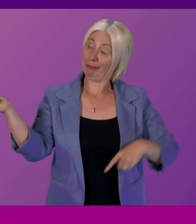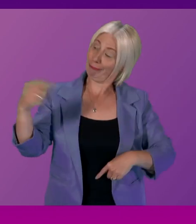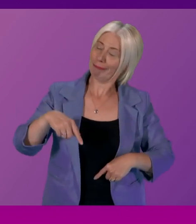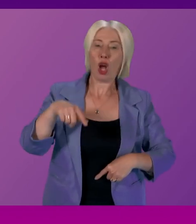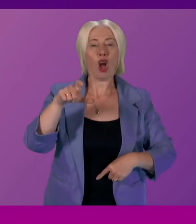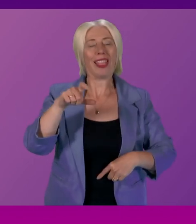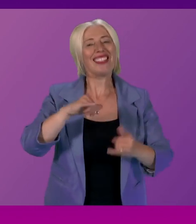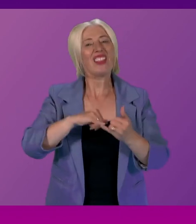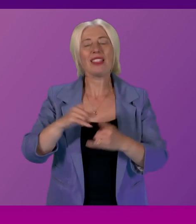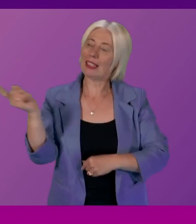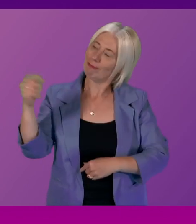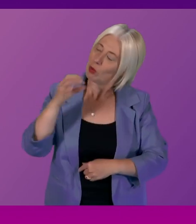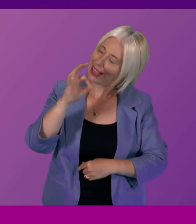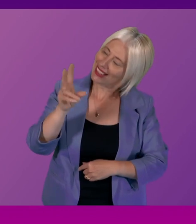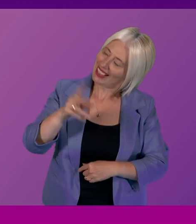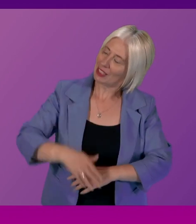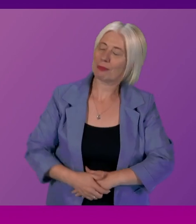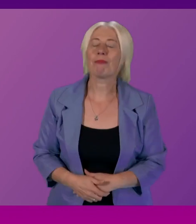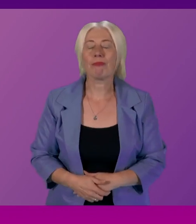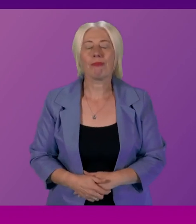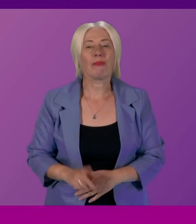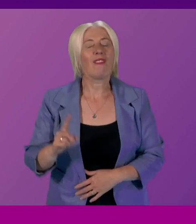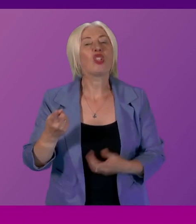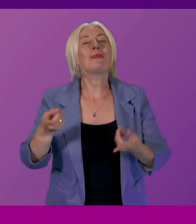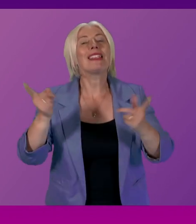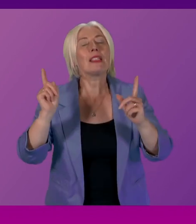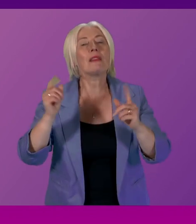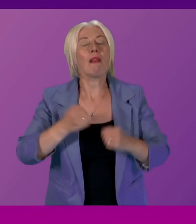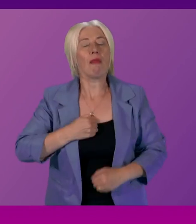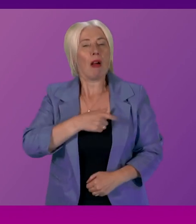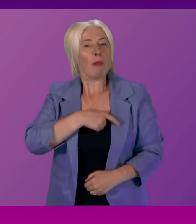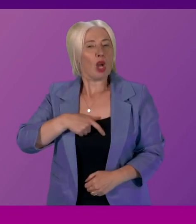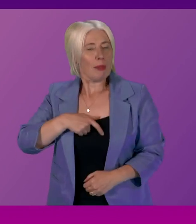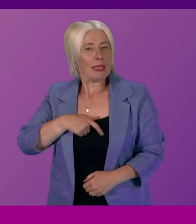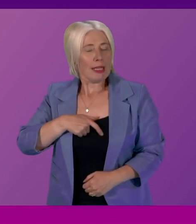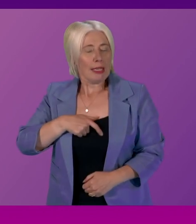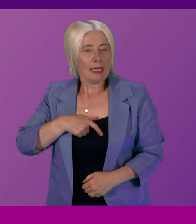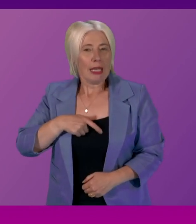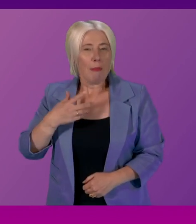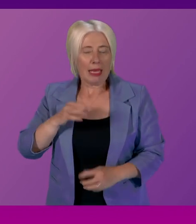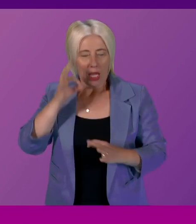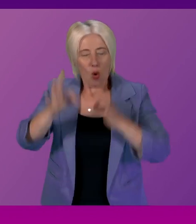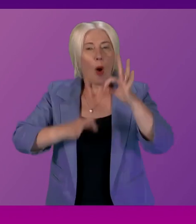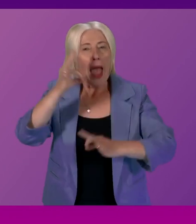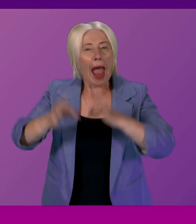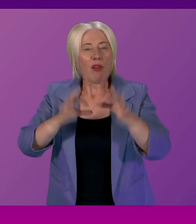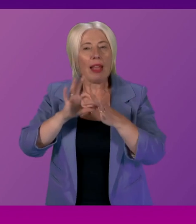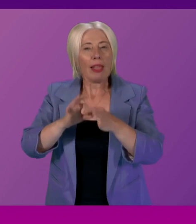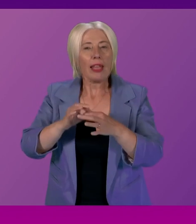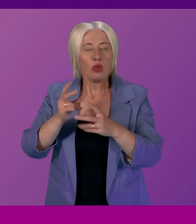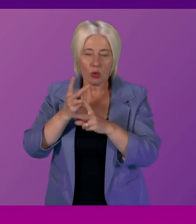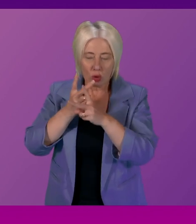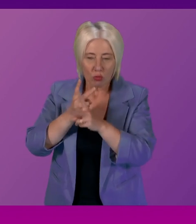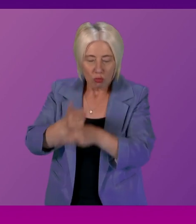Stevens thanks very much first minister at our committee we have just completed an inquiry into child care